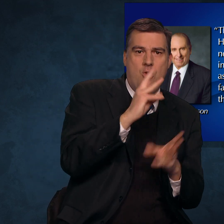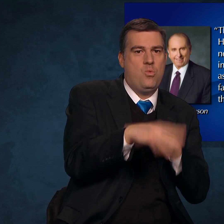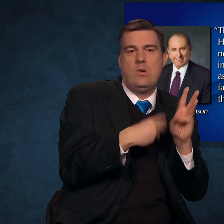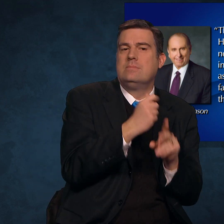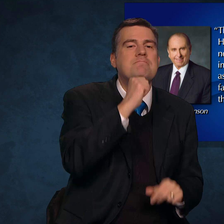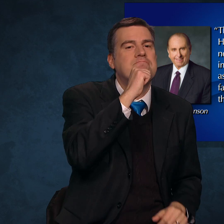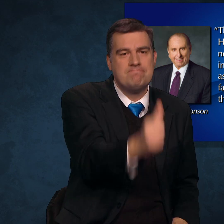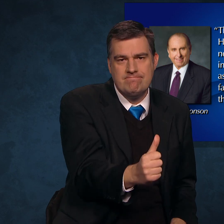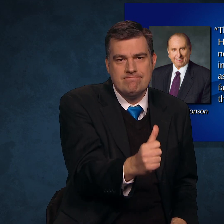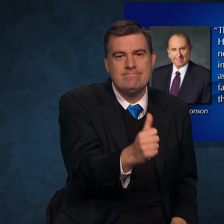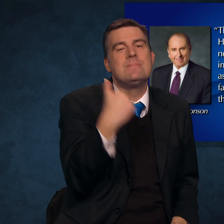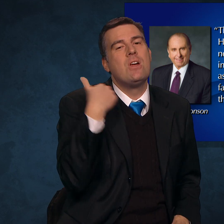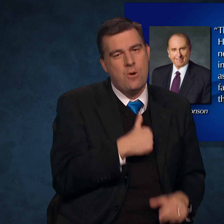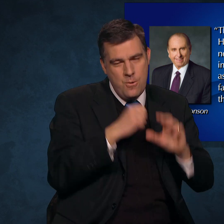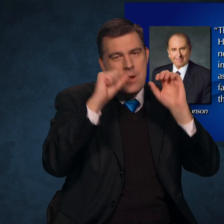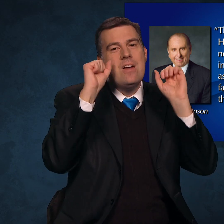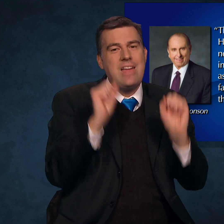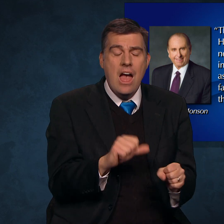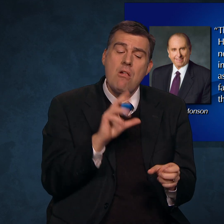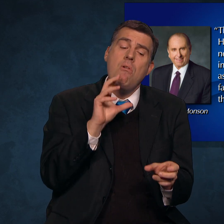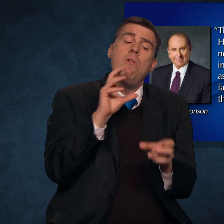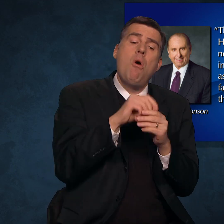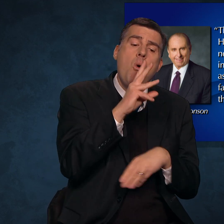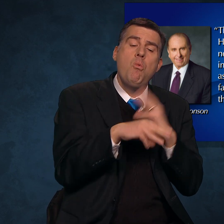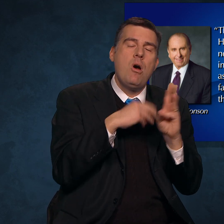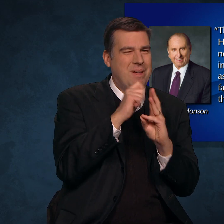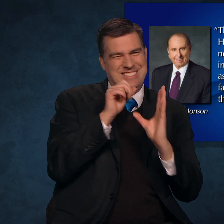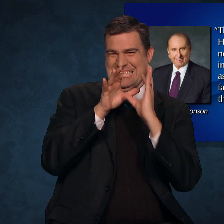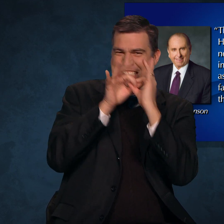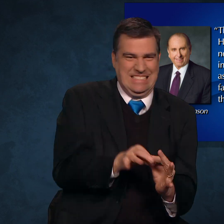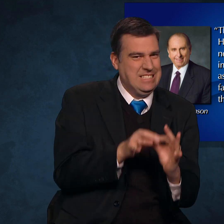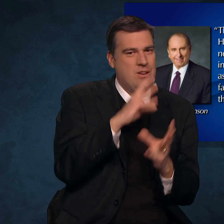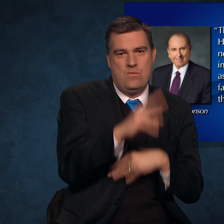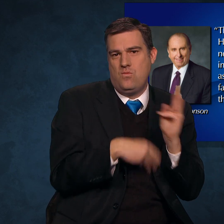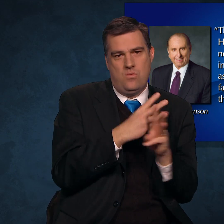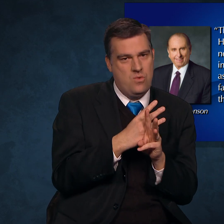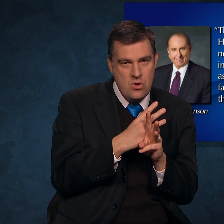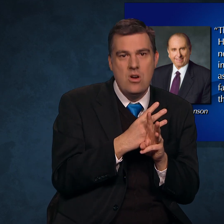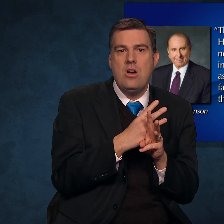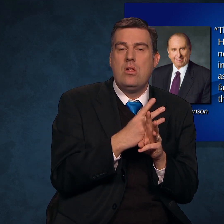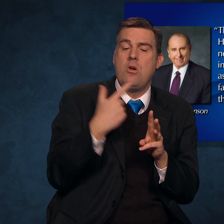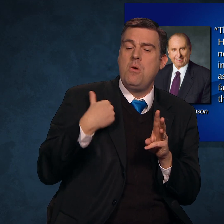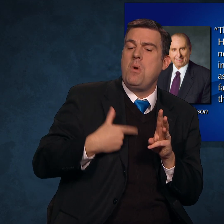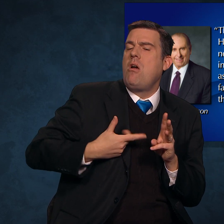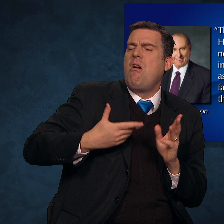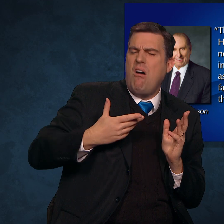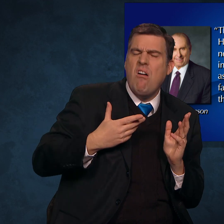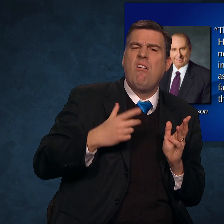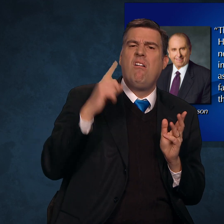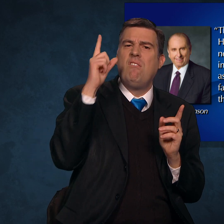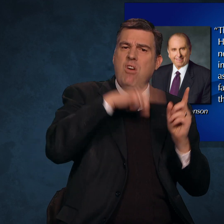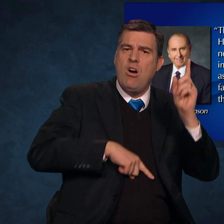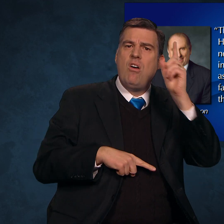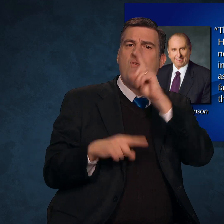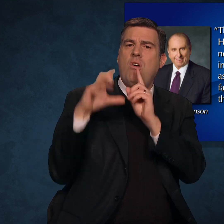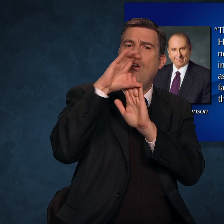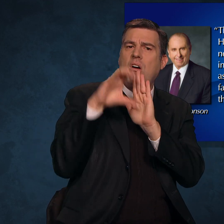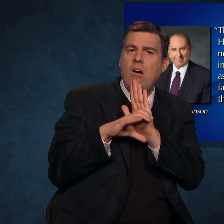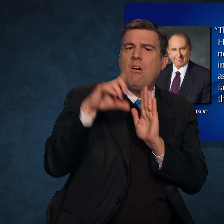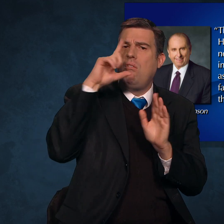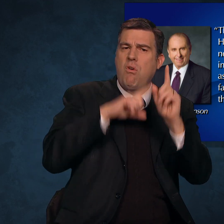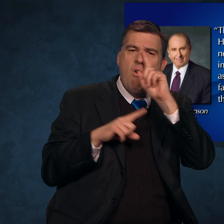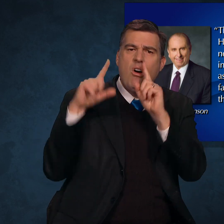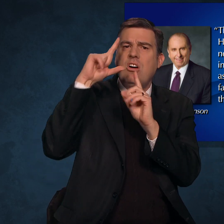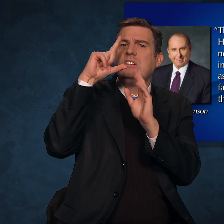We also can be in the world, but not of the world. We reject false concepts and false teachings